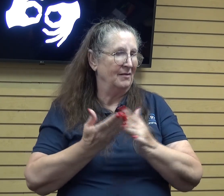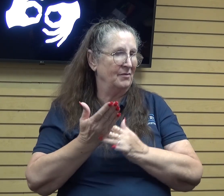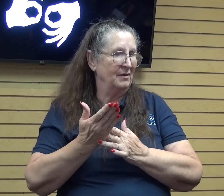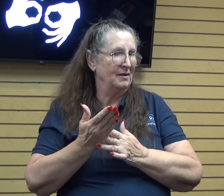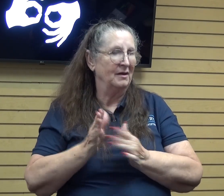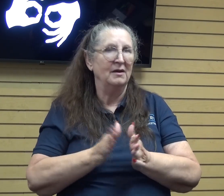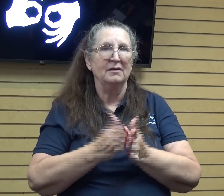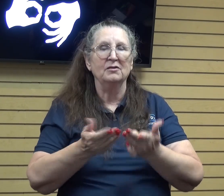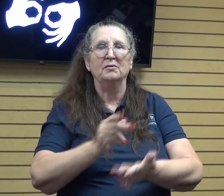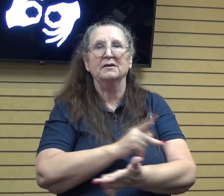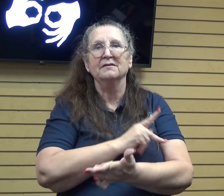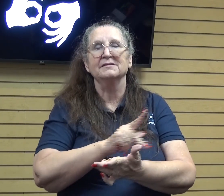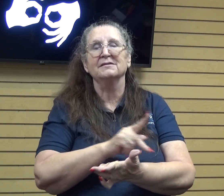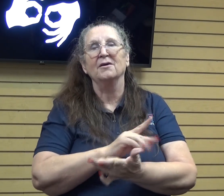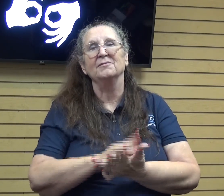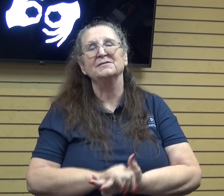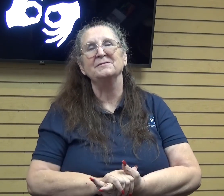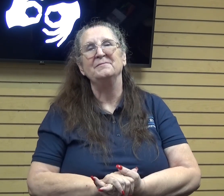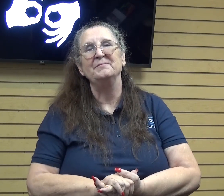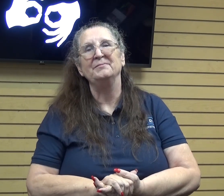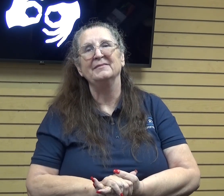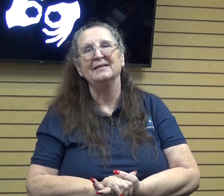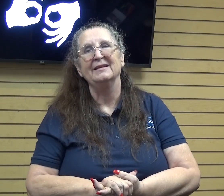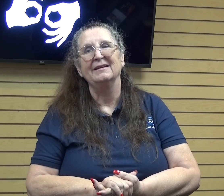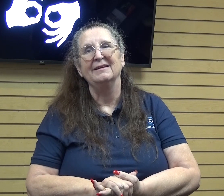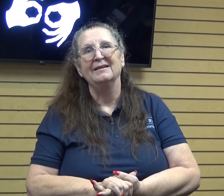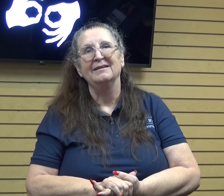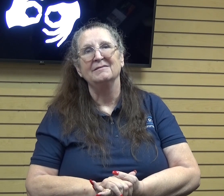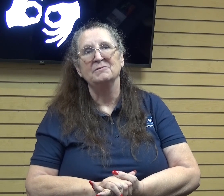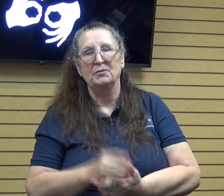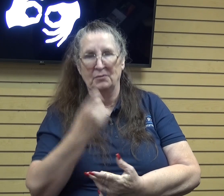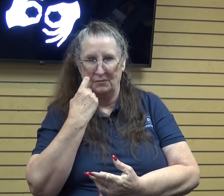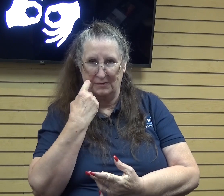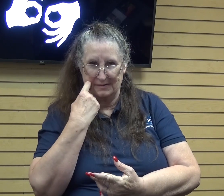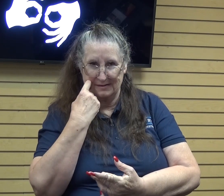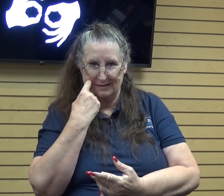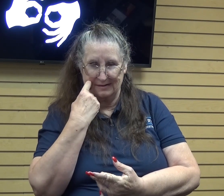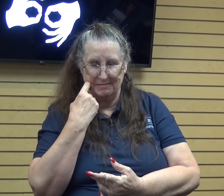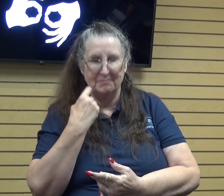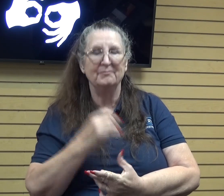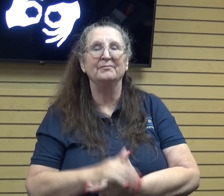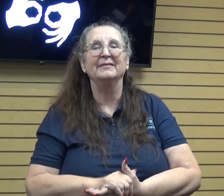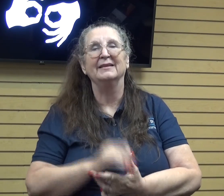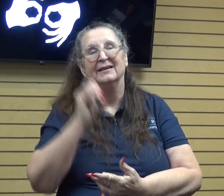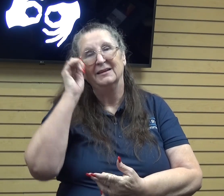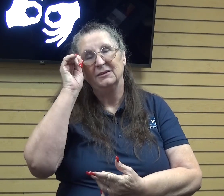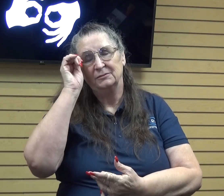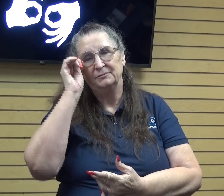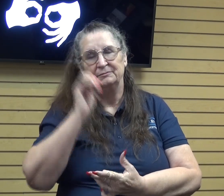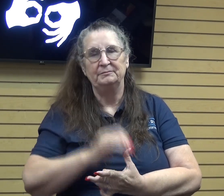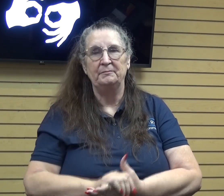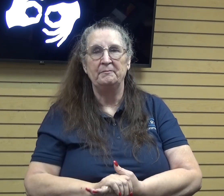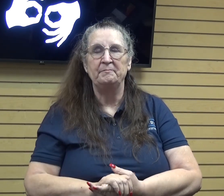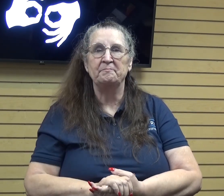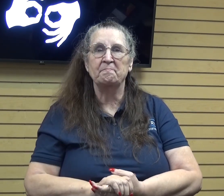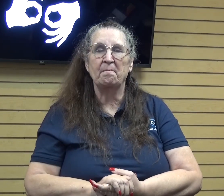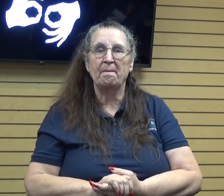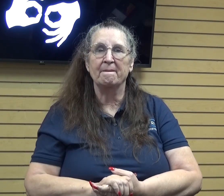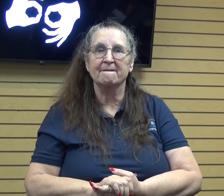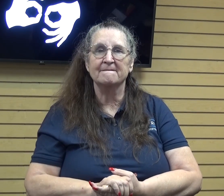Psalms all these past days like you know since last week so as I've been reading in